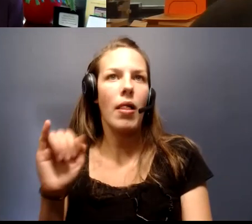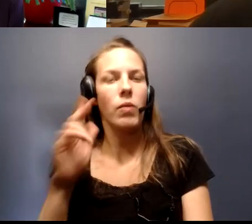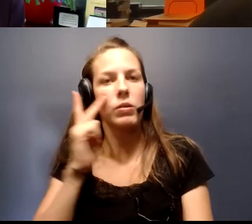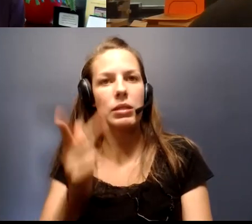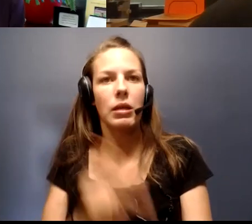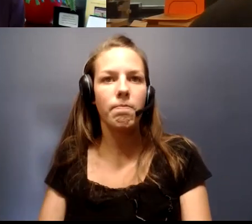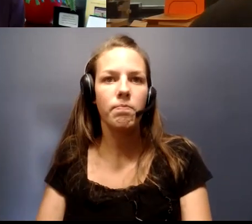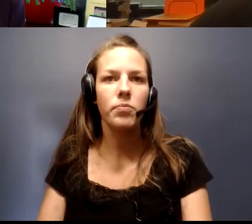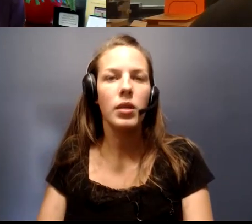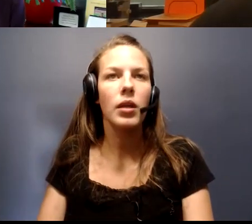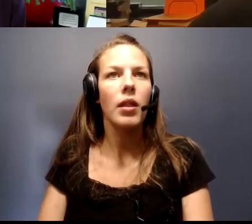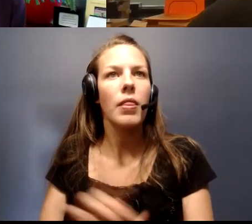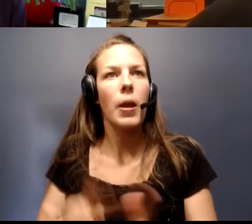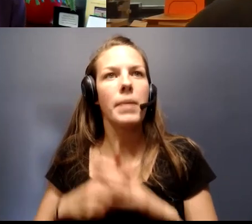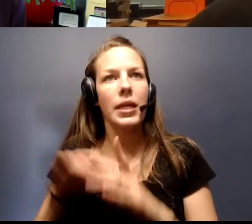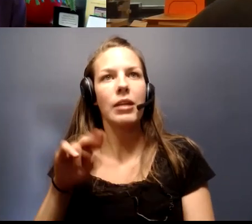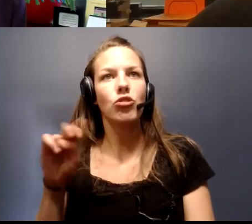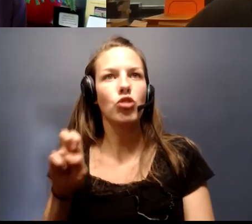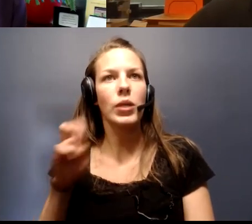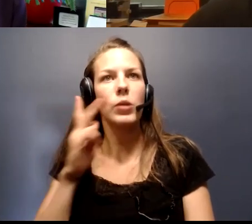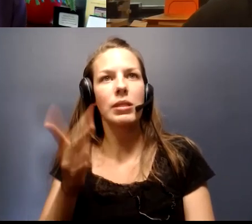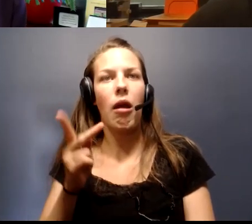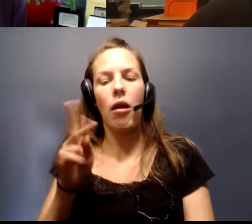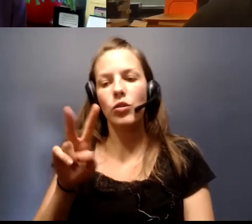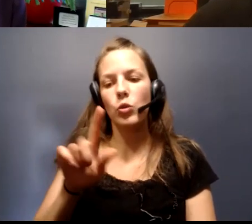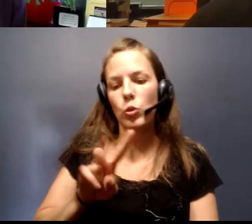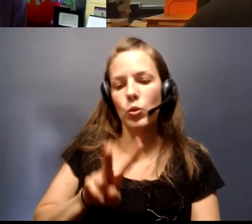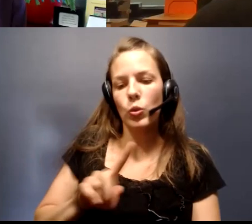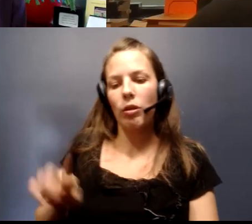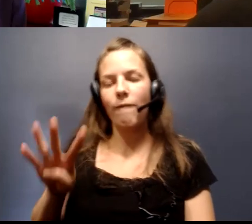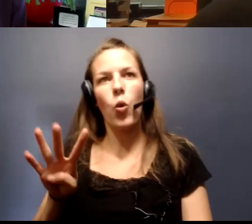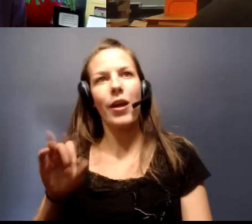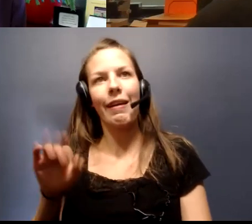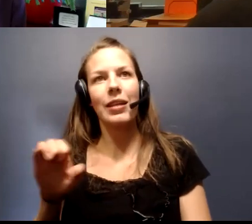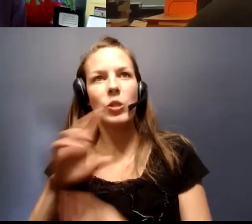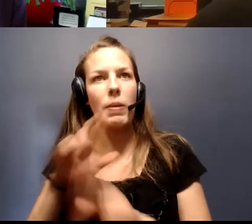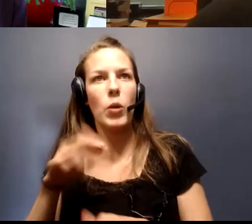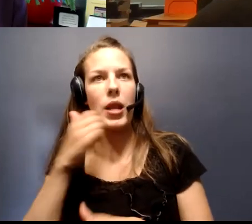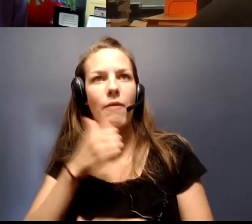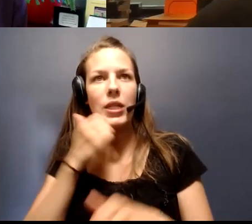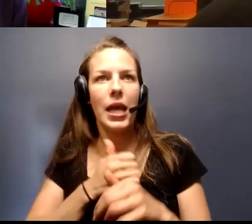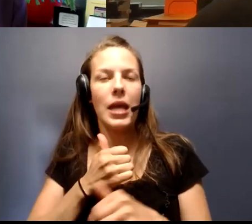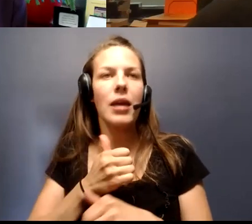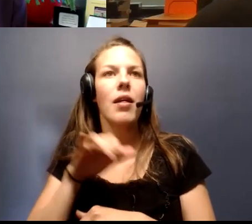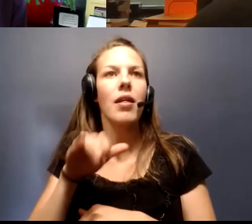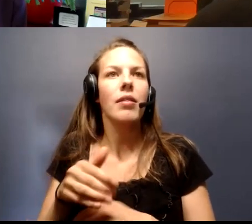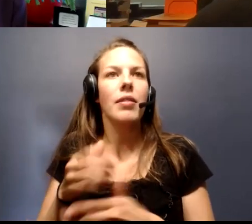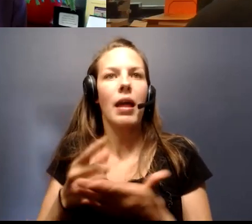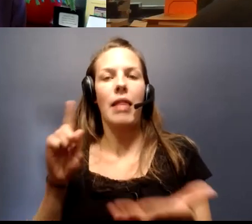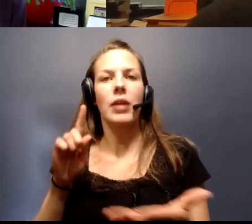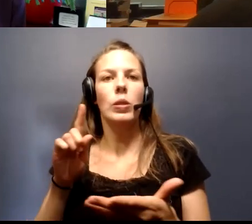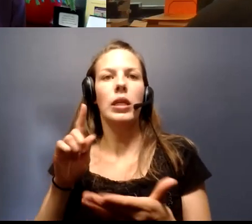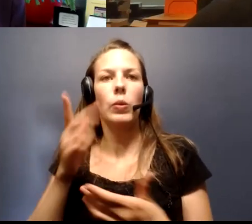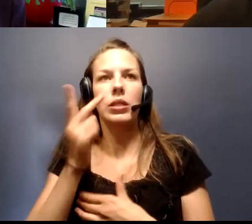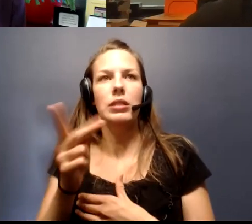While the beginning of June saw two to four cases being reported daily, during the last week, we are